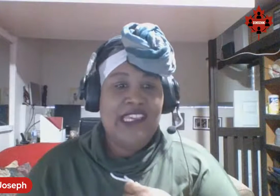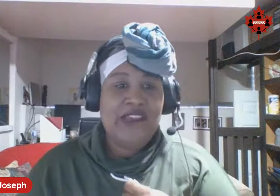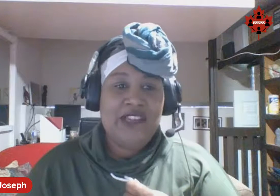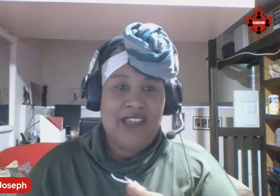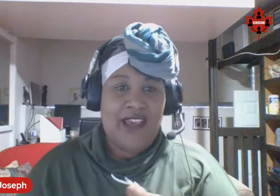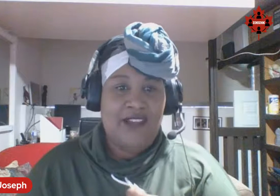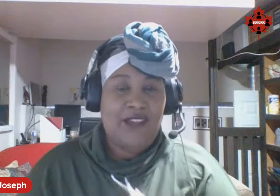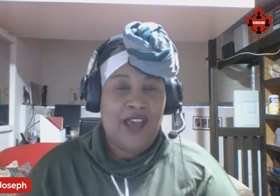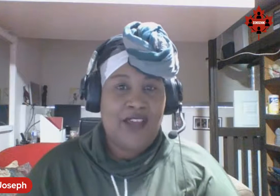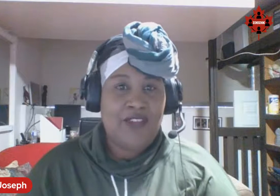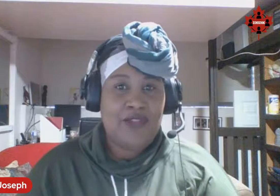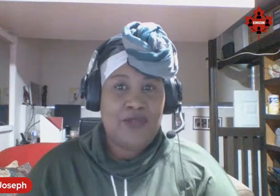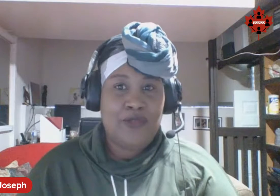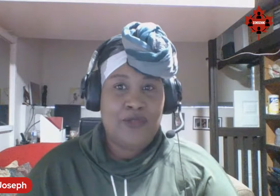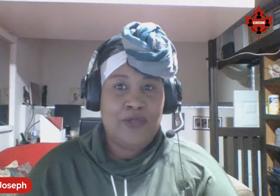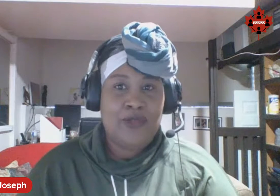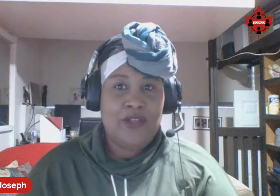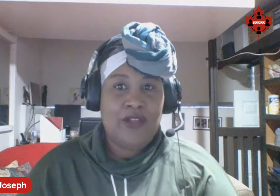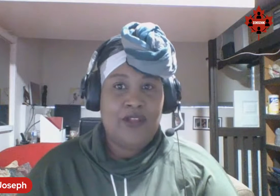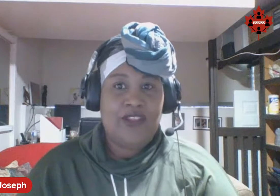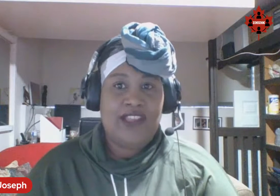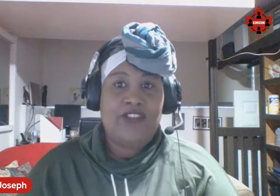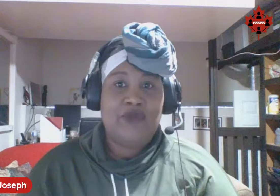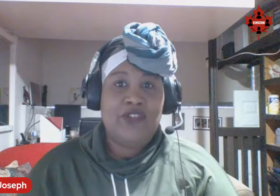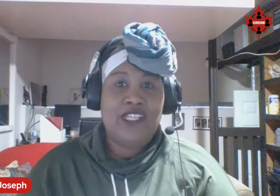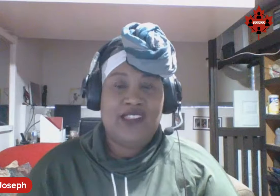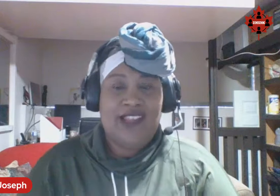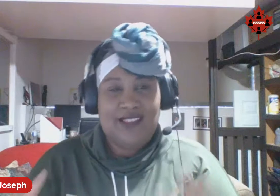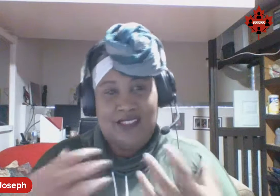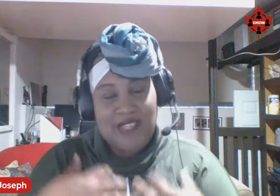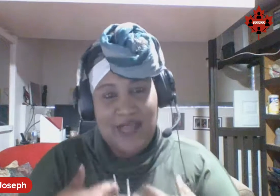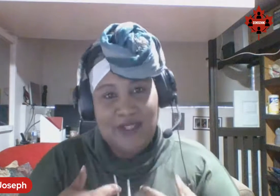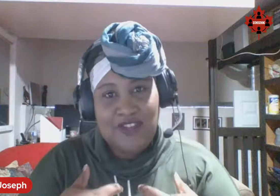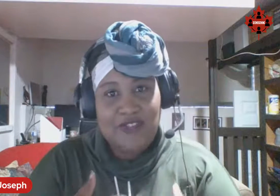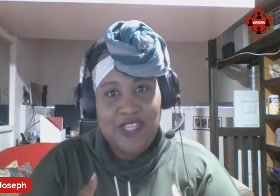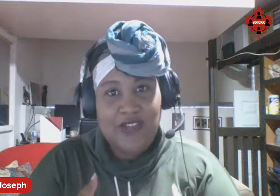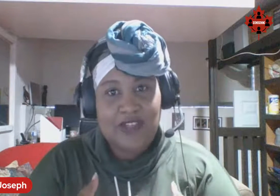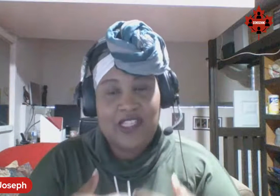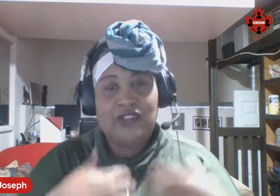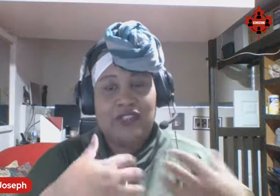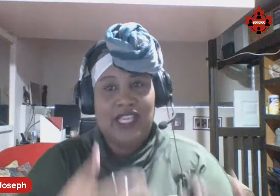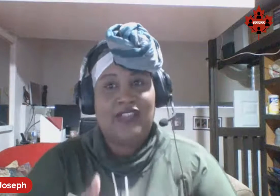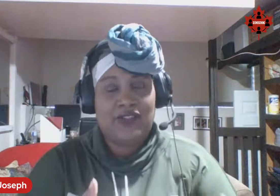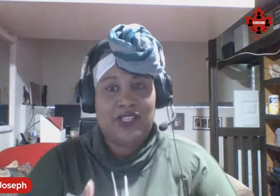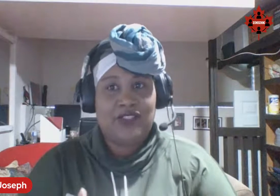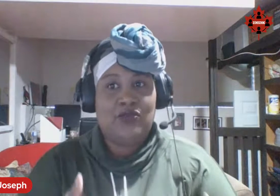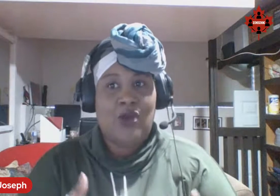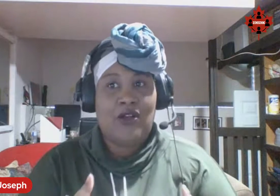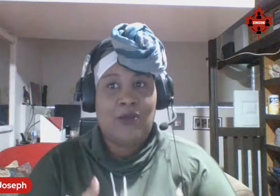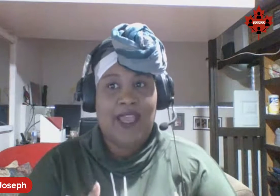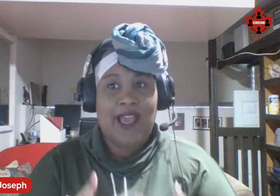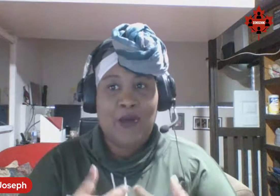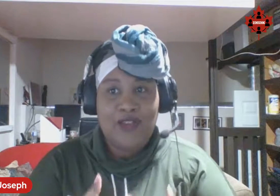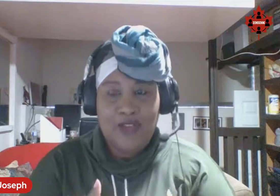hearing that a lot through the Deaf community that sometimes our fear can create for us to walk away. However,